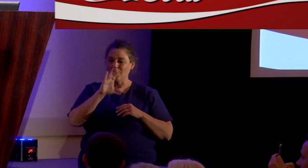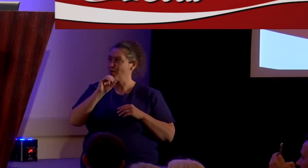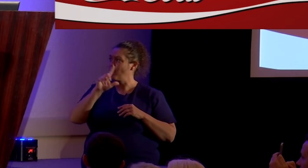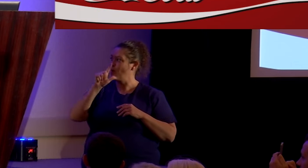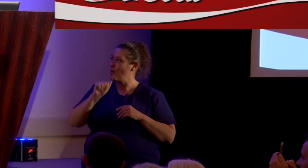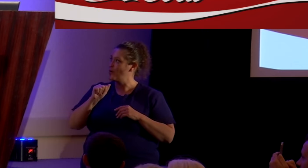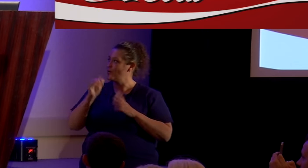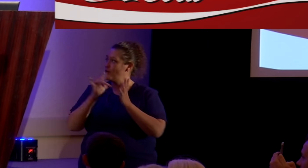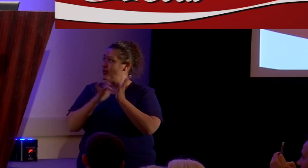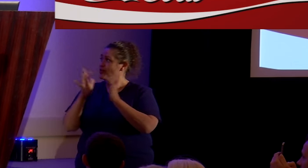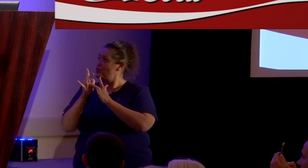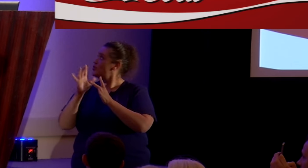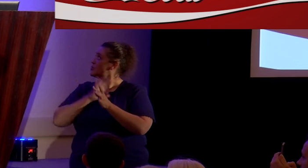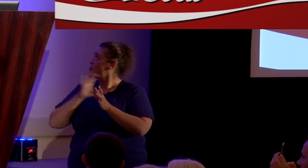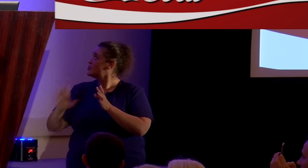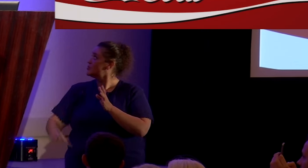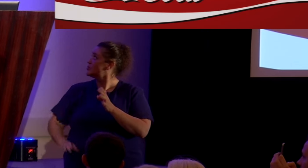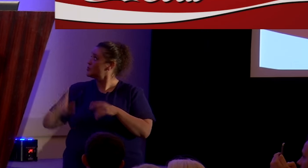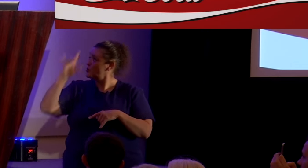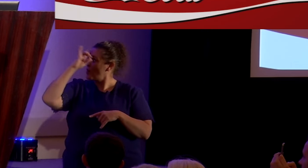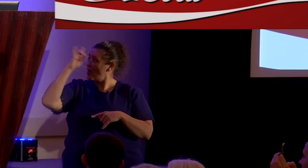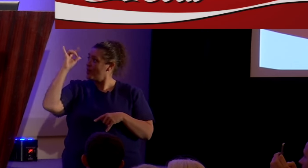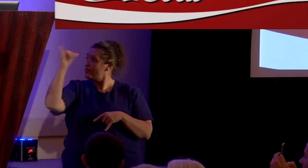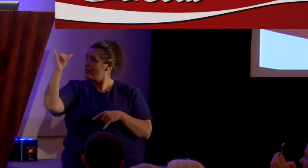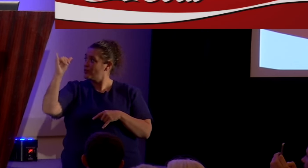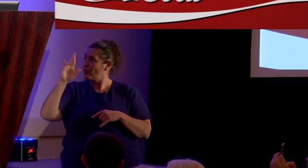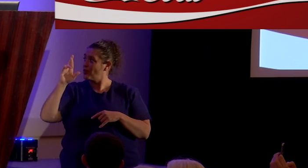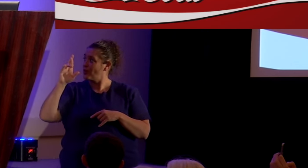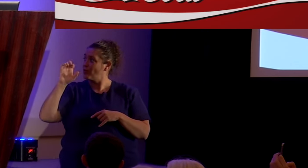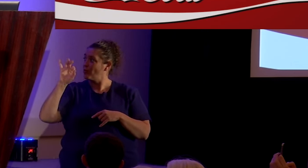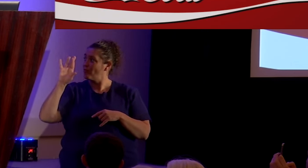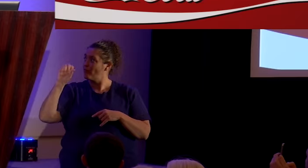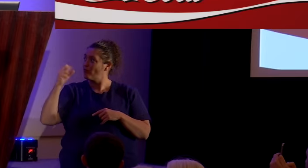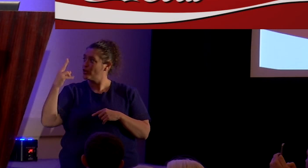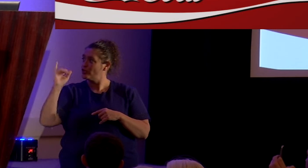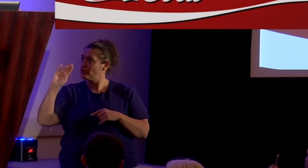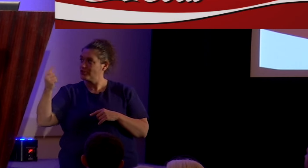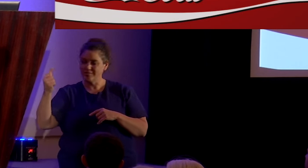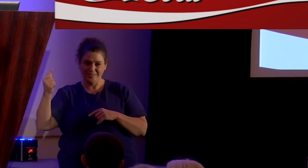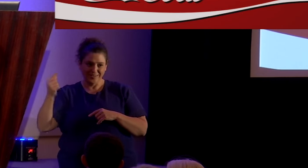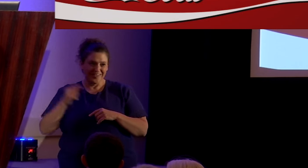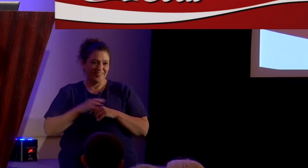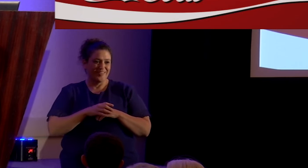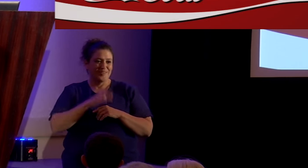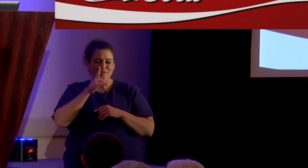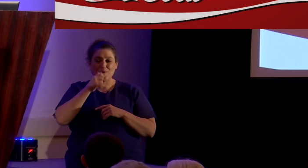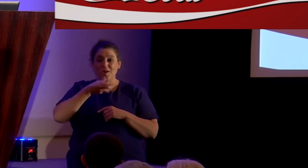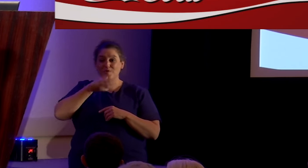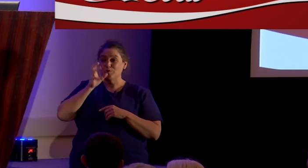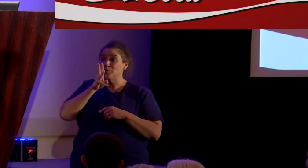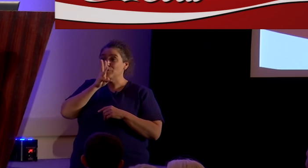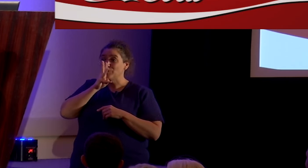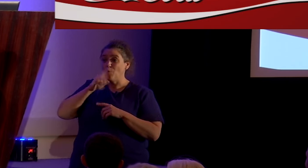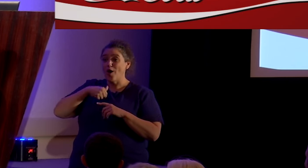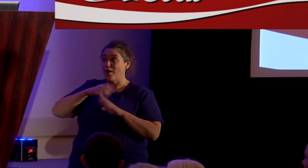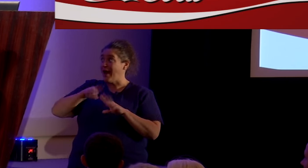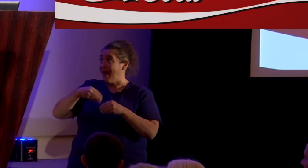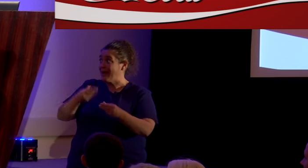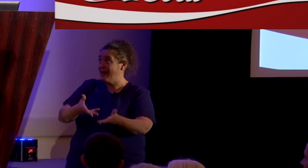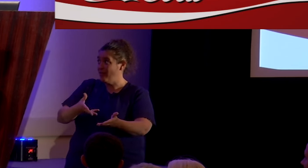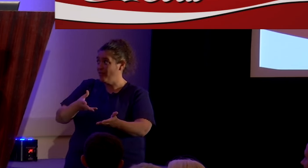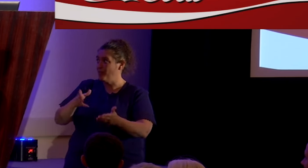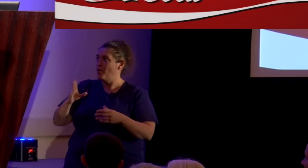Jesus Christ eternally refreshing. Whoever drinks the water I give him